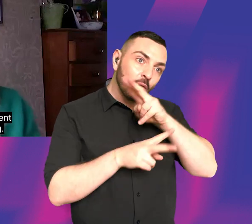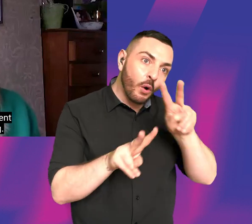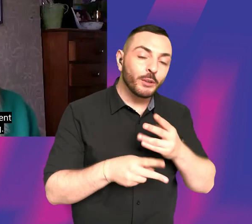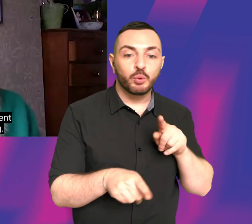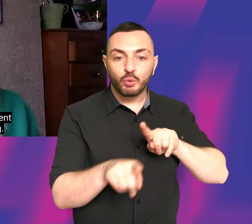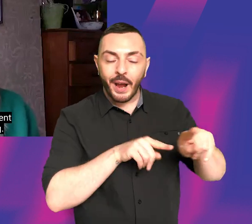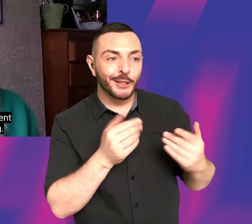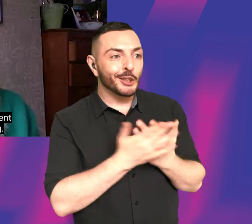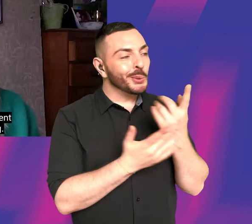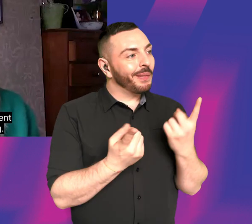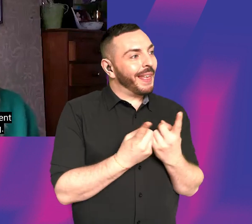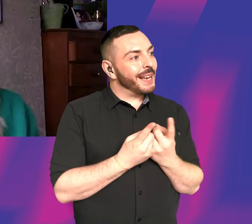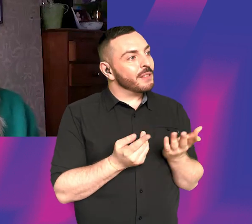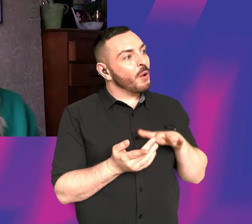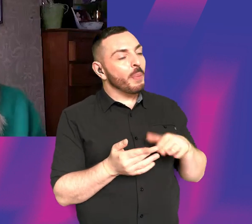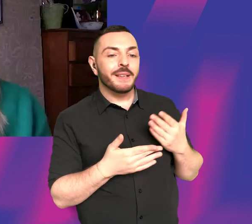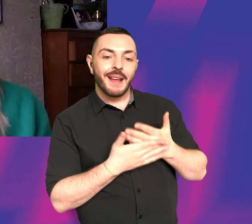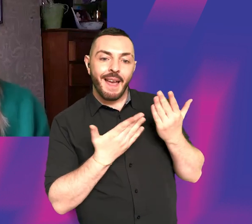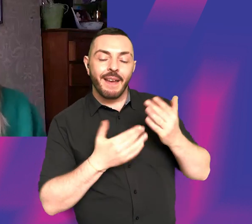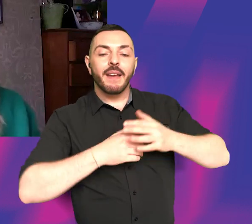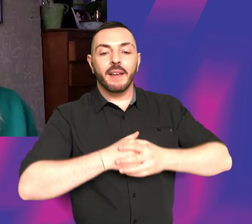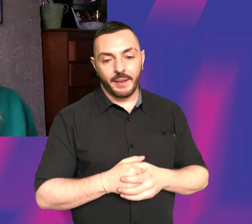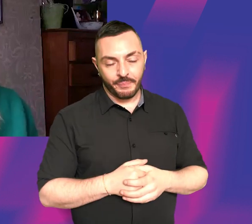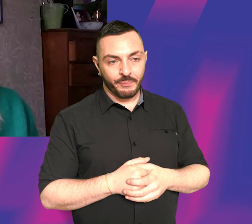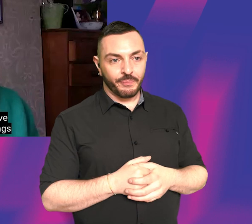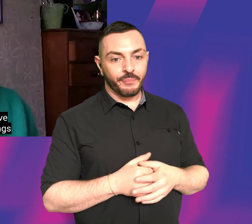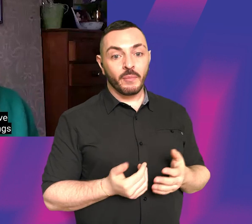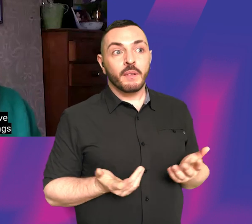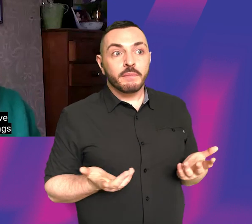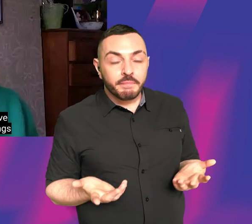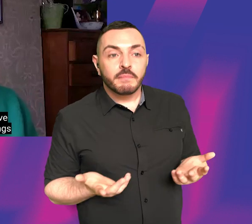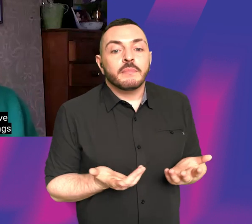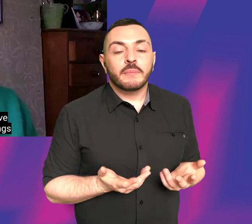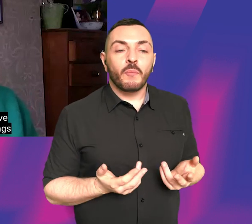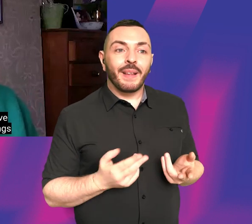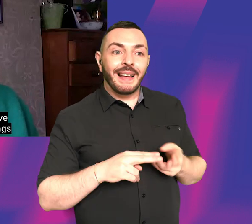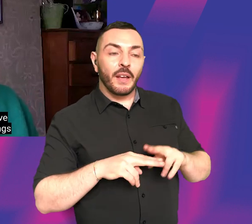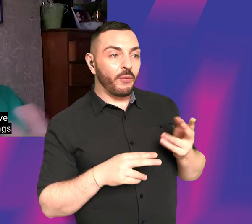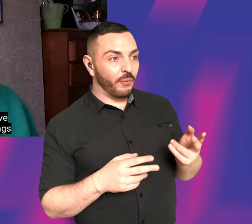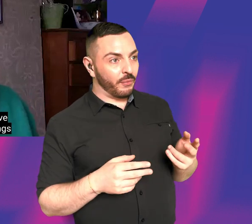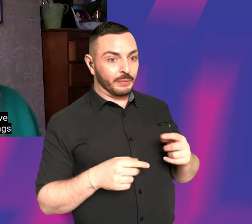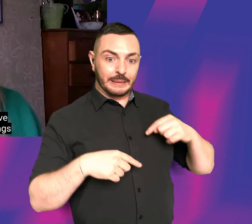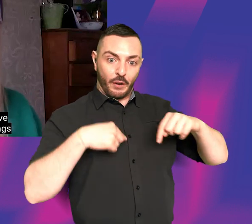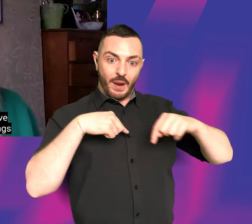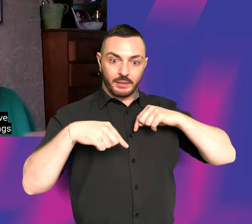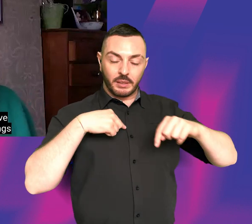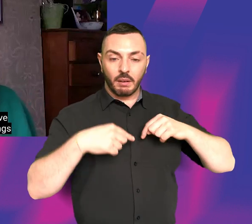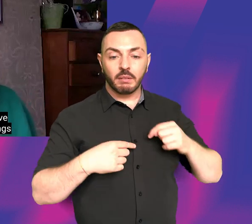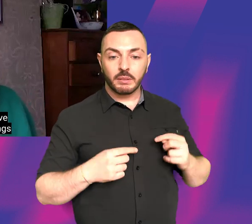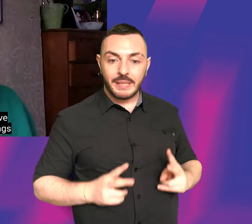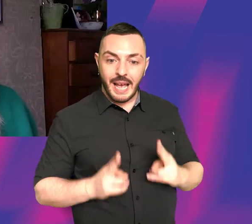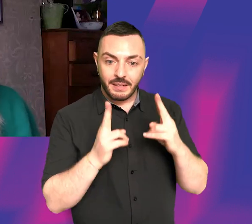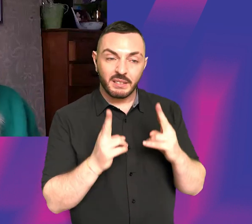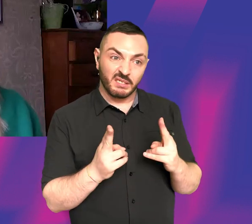different things on the day when I was acting. Because, you know, if, you know, if a director gets to the edit, and you've given them three or four different